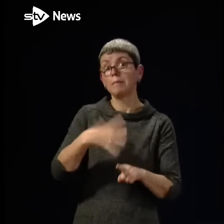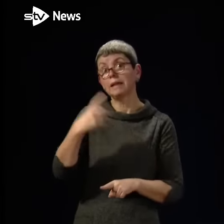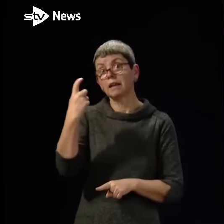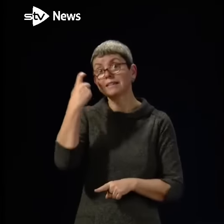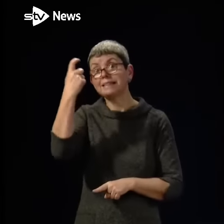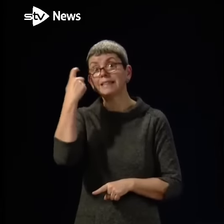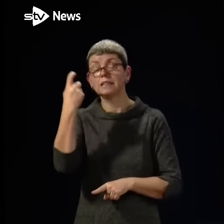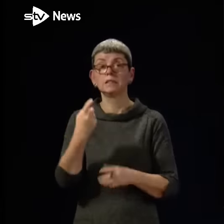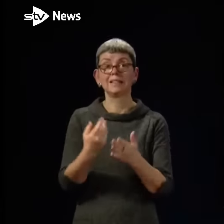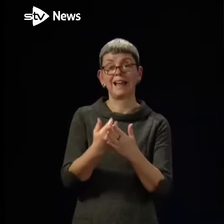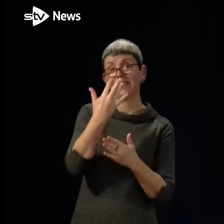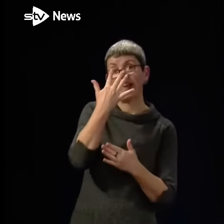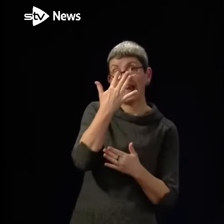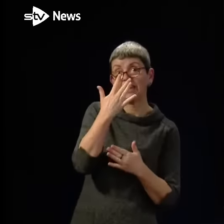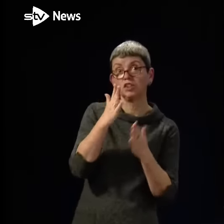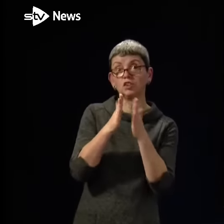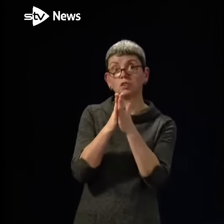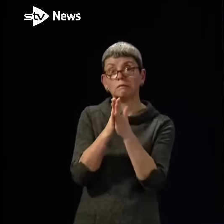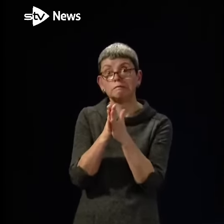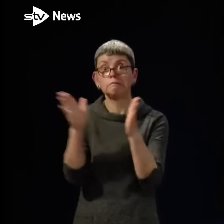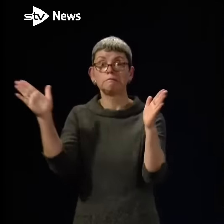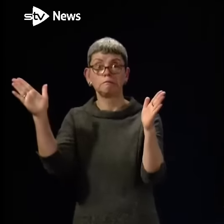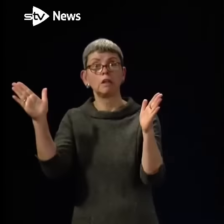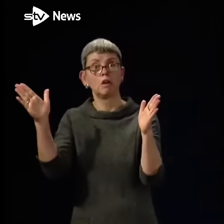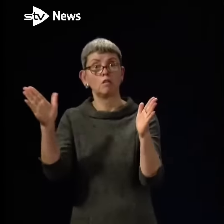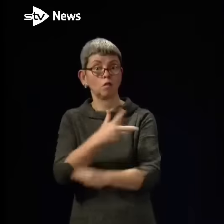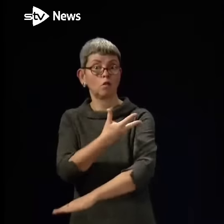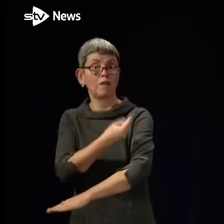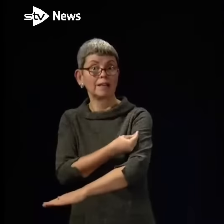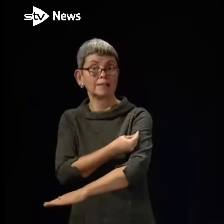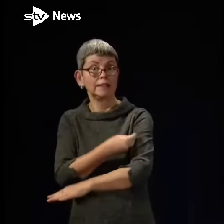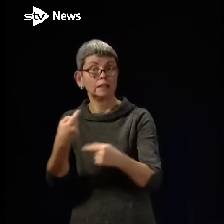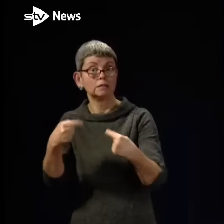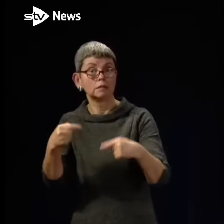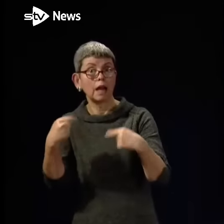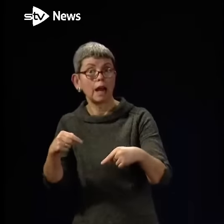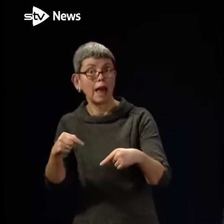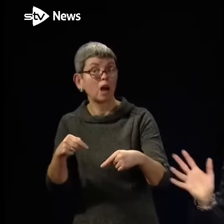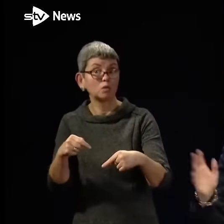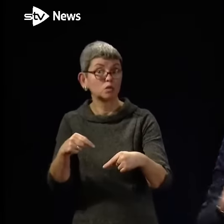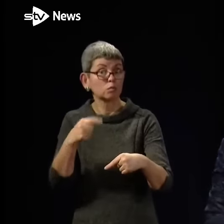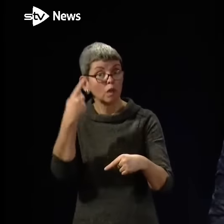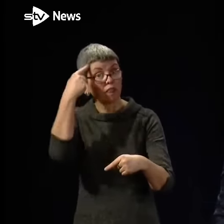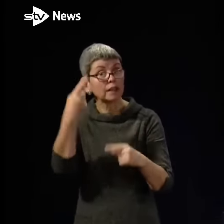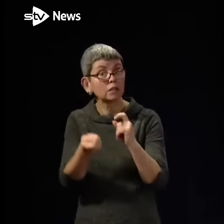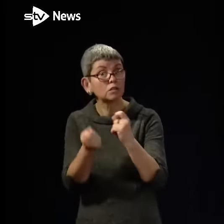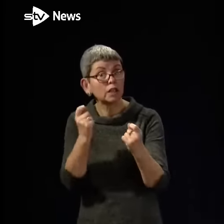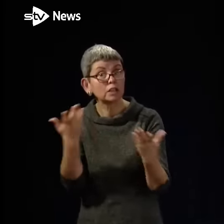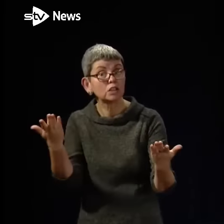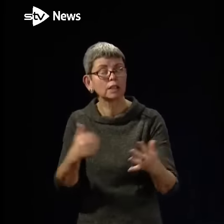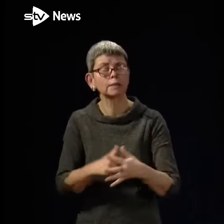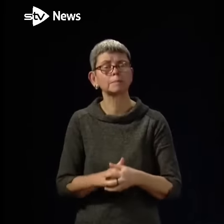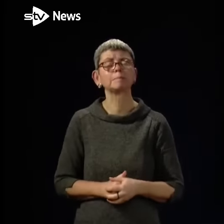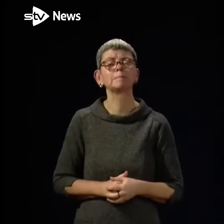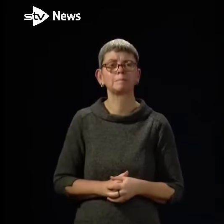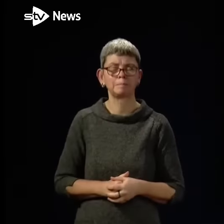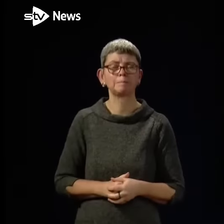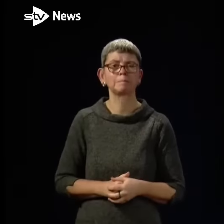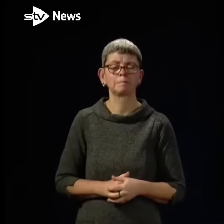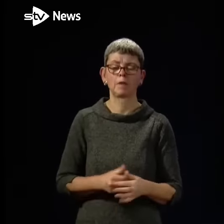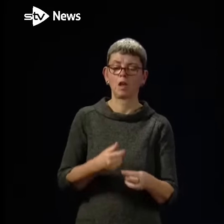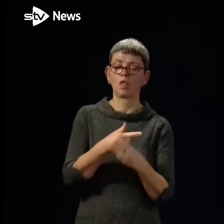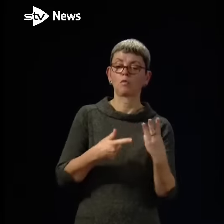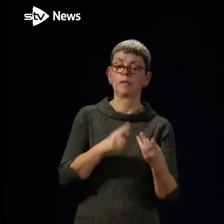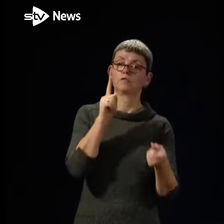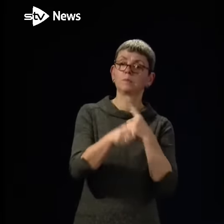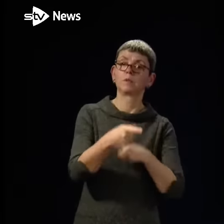to make sure that the protection is wider across the population. Well, thanks, Louise. Three quick points from me on that, and then I'll see if Hamza and Graeme have anything